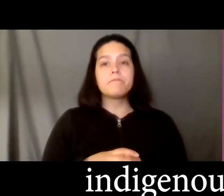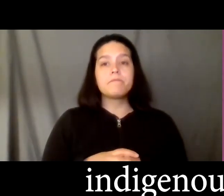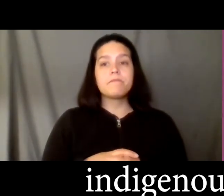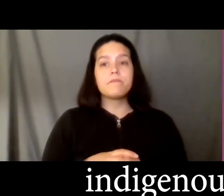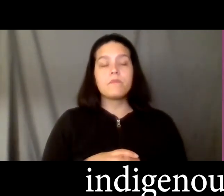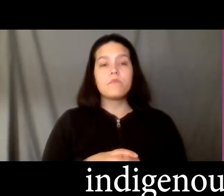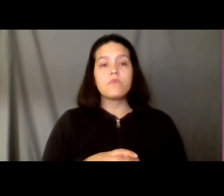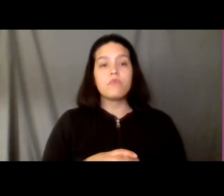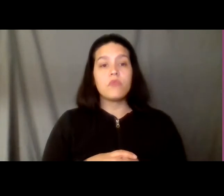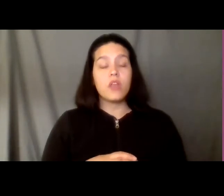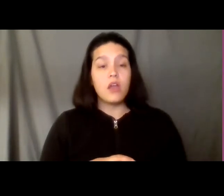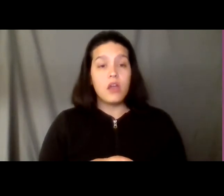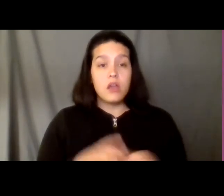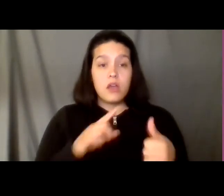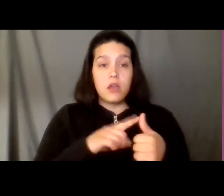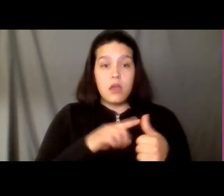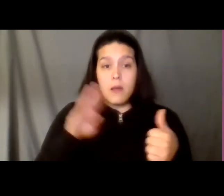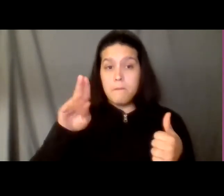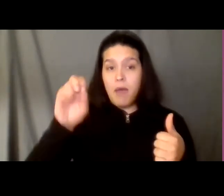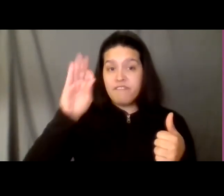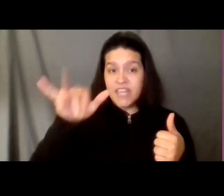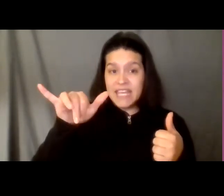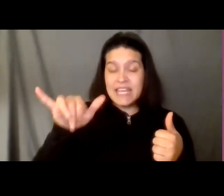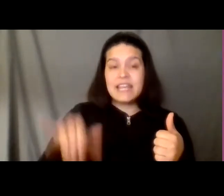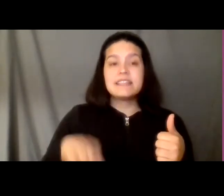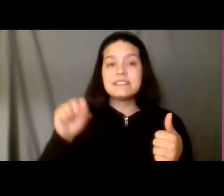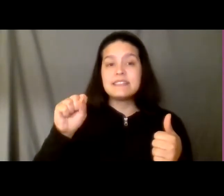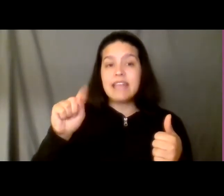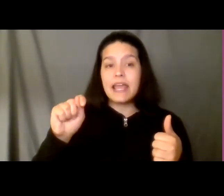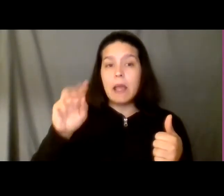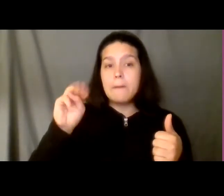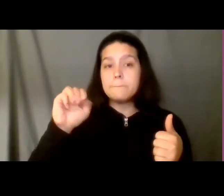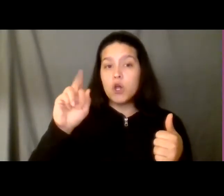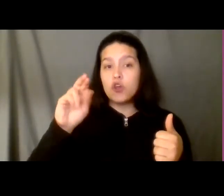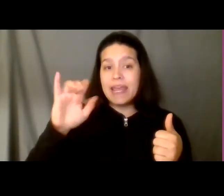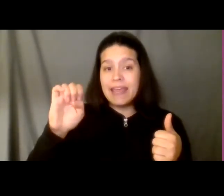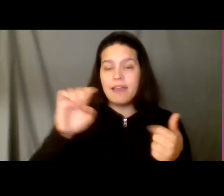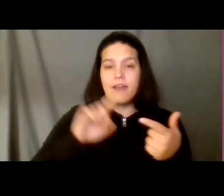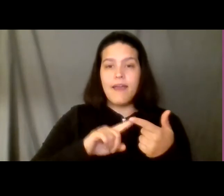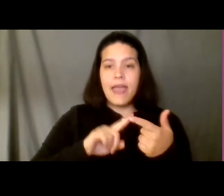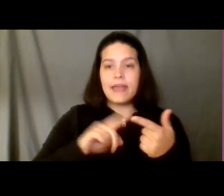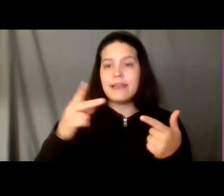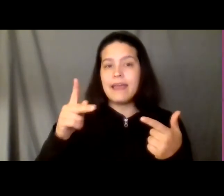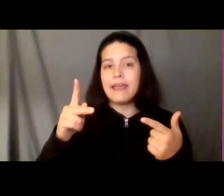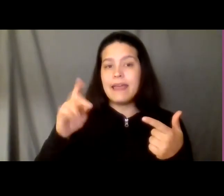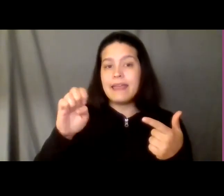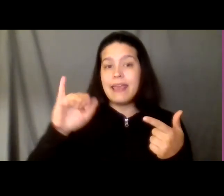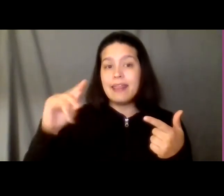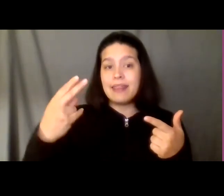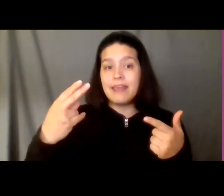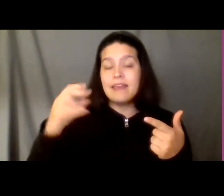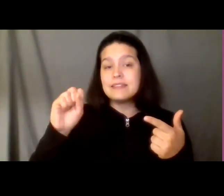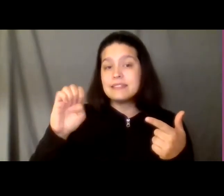will be buffy saint marie uh and also keith sakola who we've also had through the virtual events the